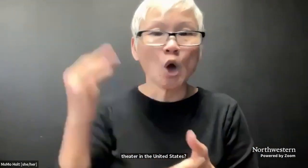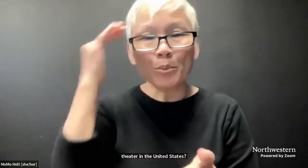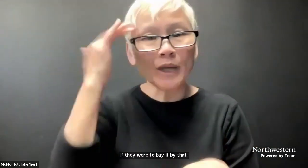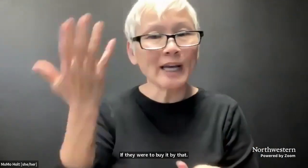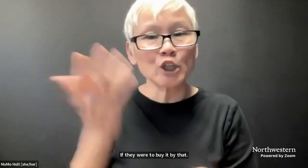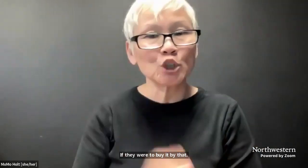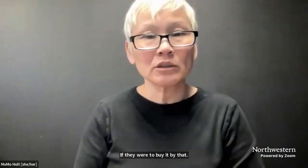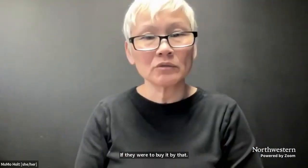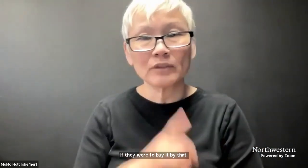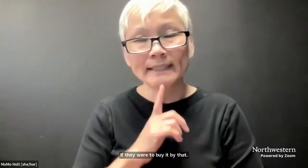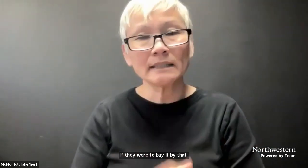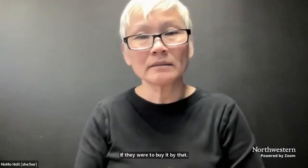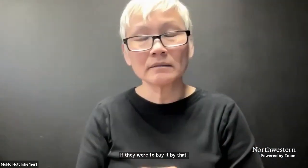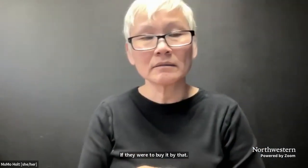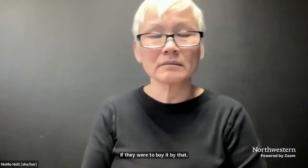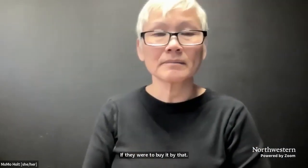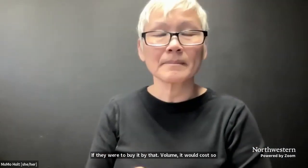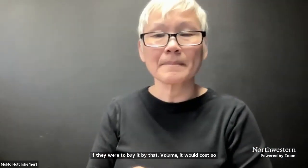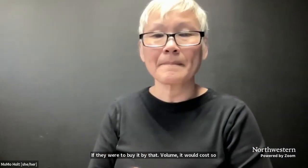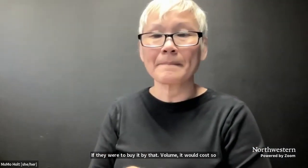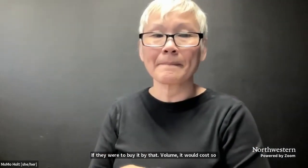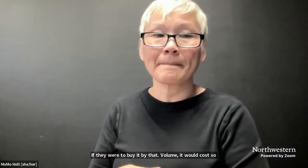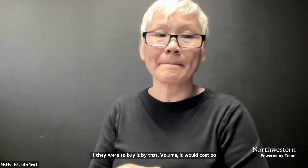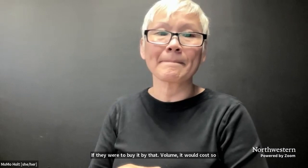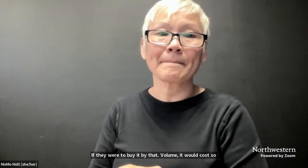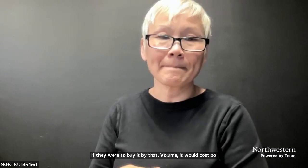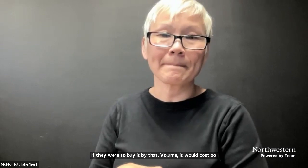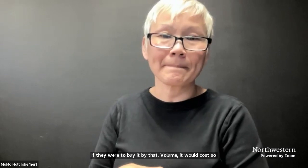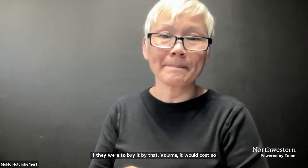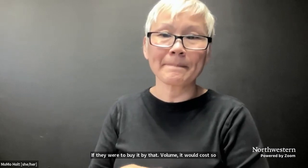cost so much less. It's a no brainer, really.